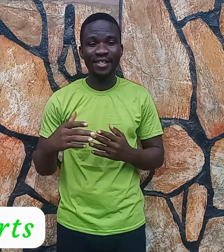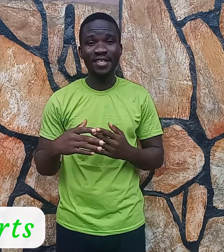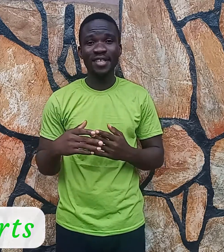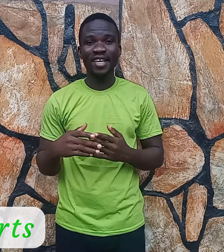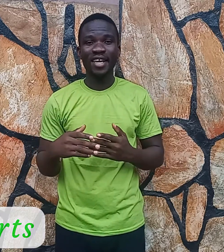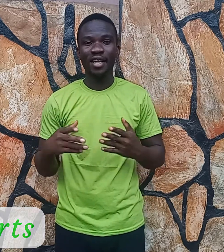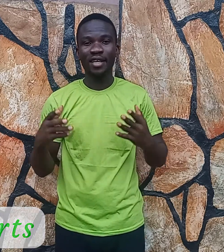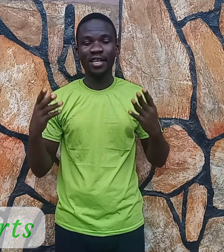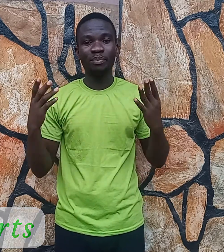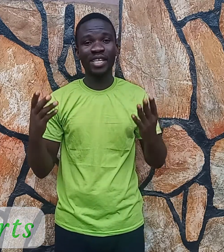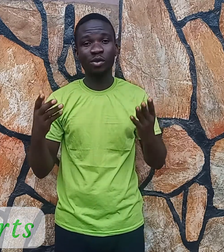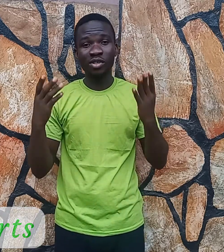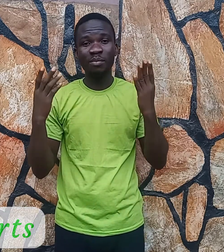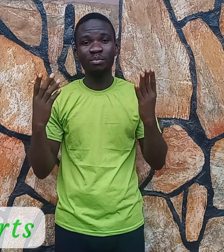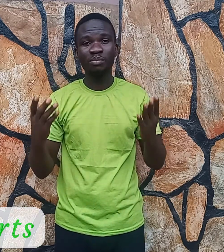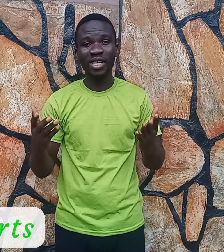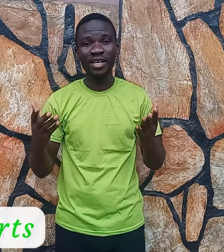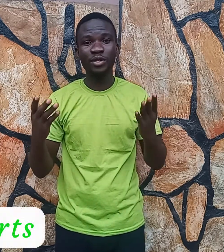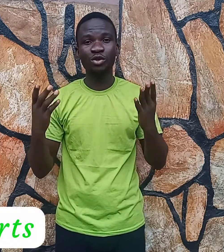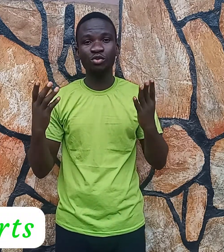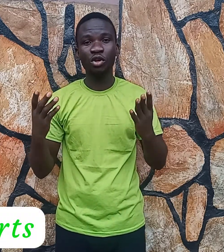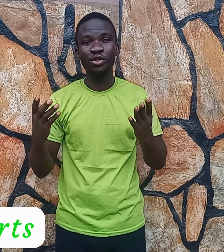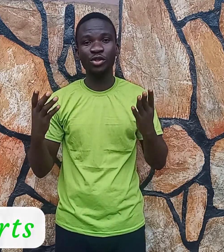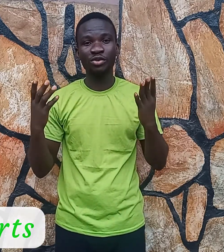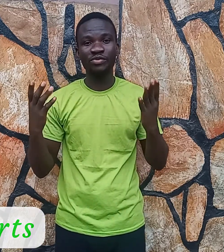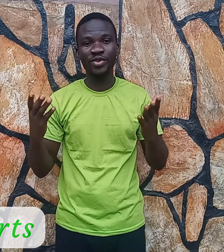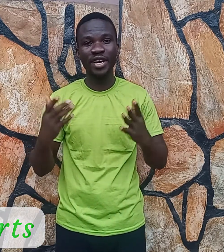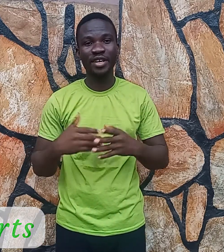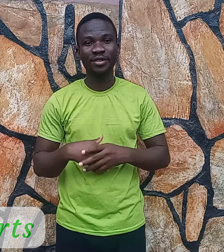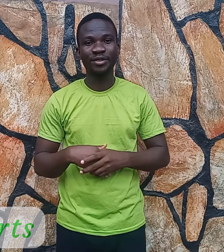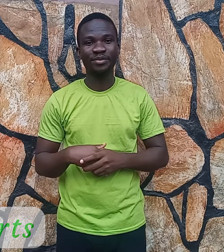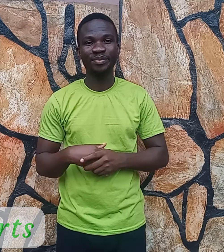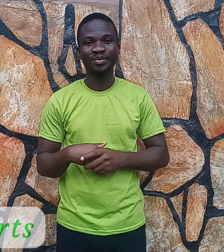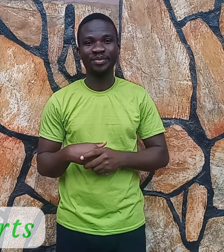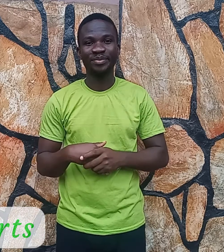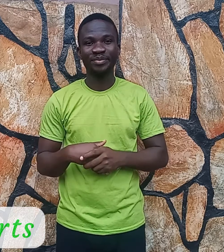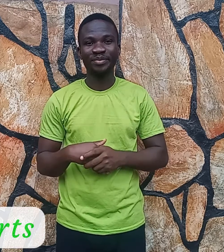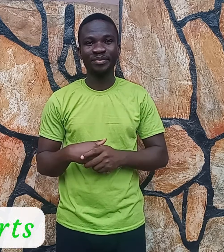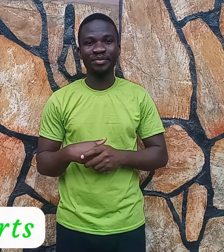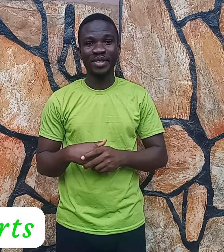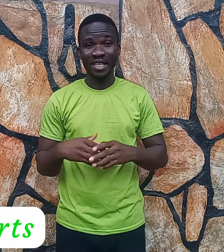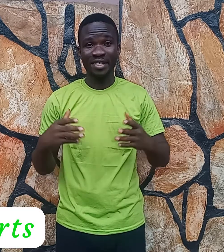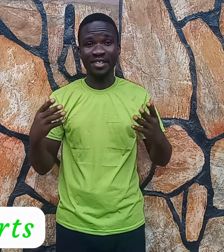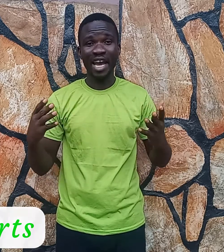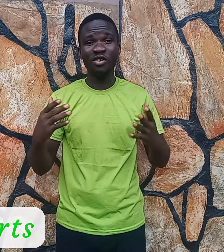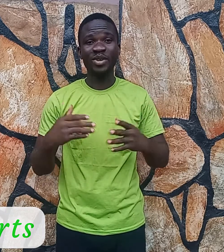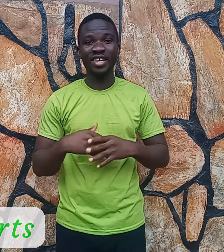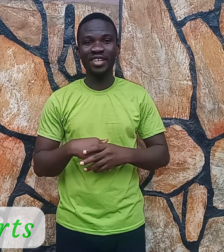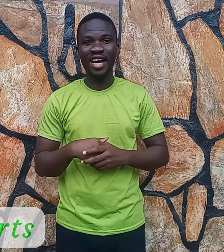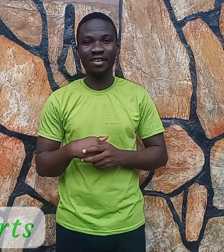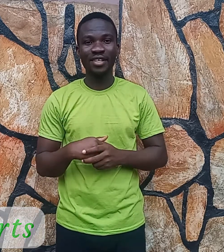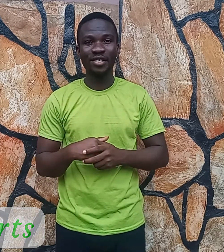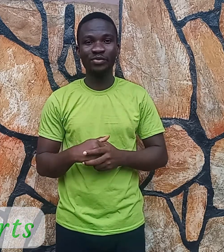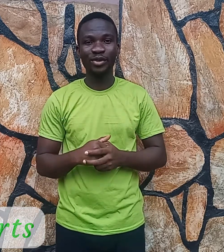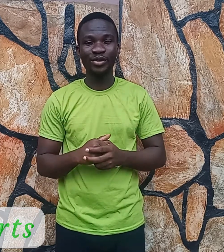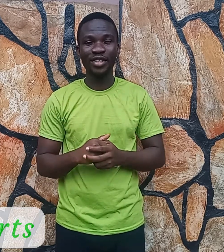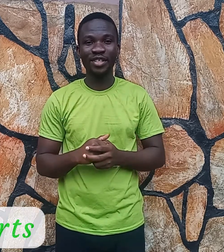the particular place we want to refer. Shall we begin our lesson for today?